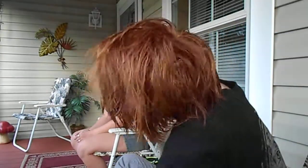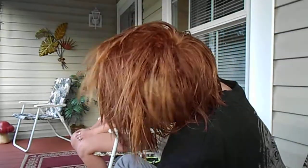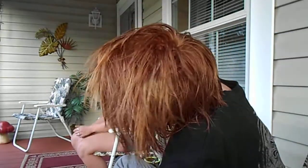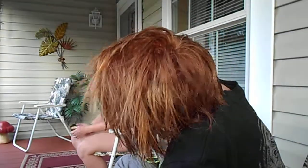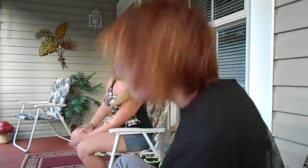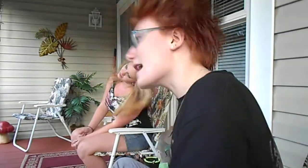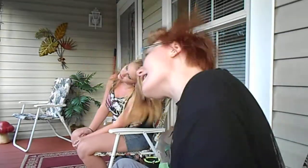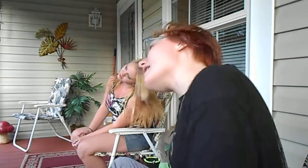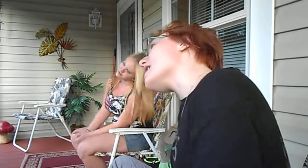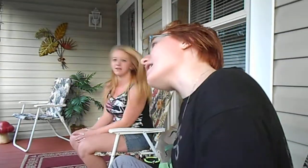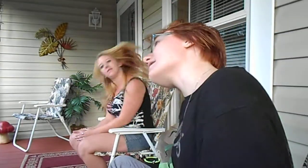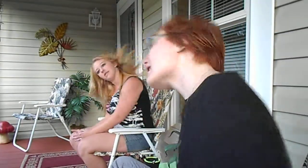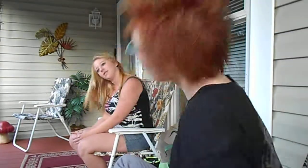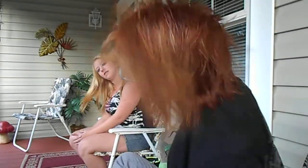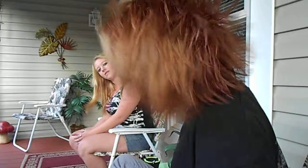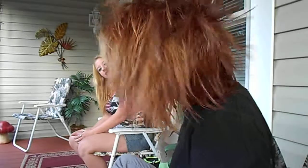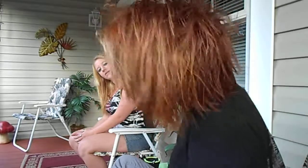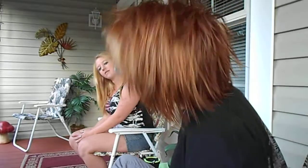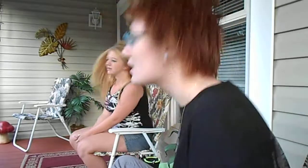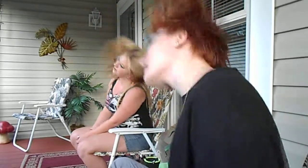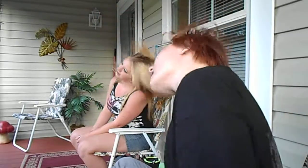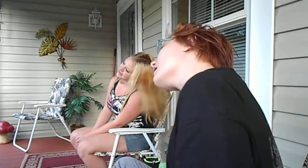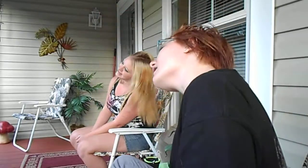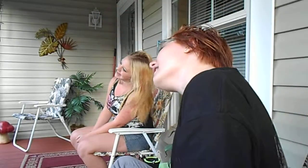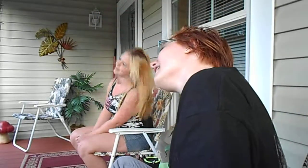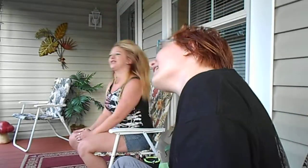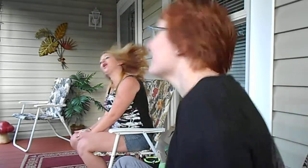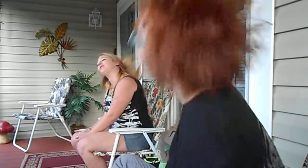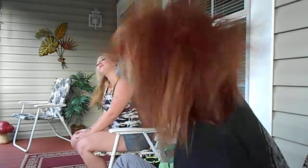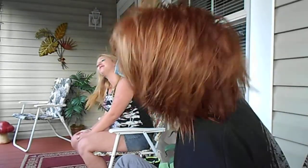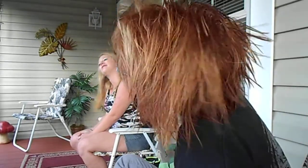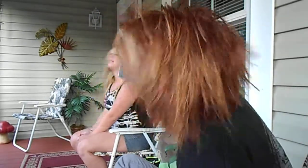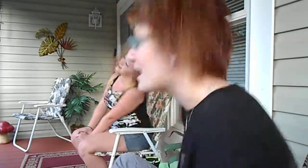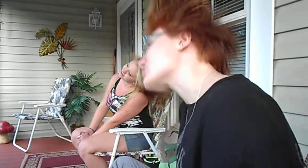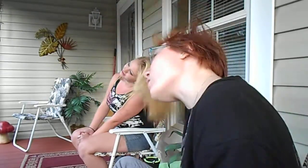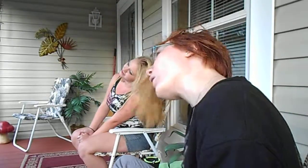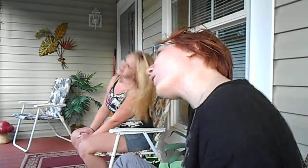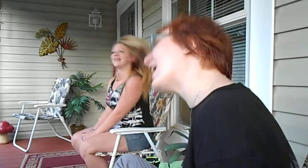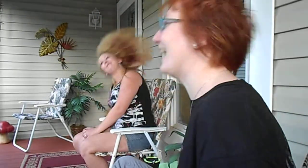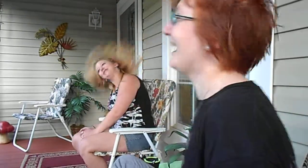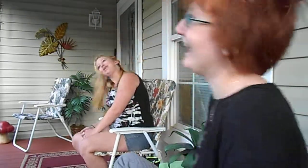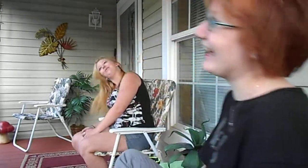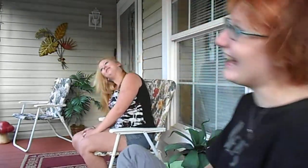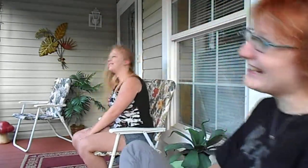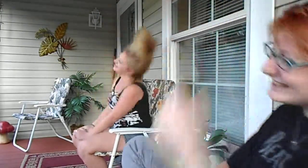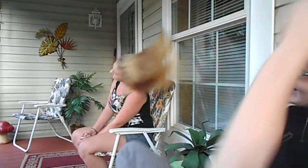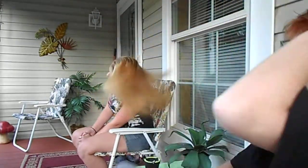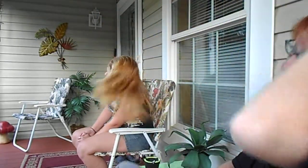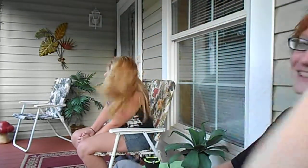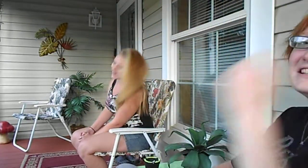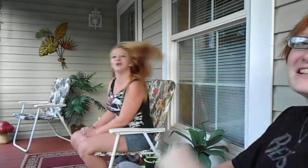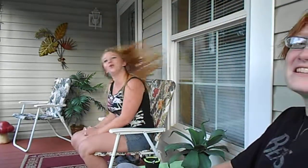Everybody has a water buffalo His name is Joe His name is not Joe Hi Yahoo